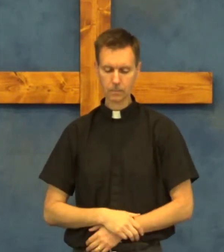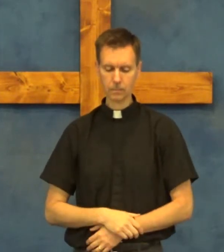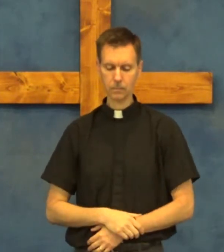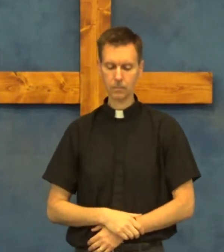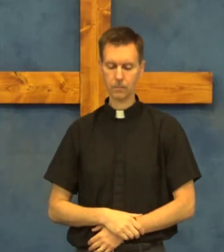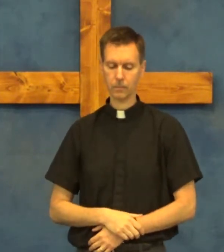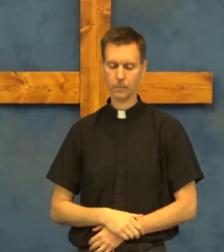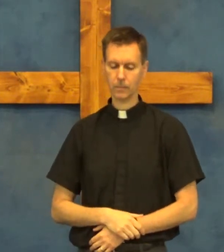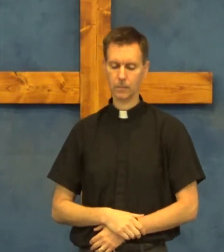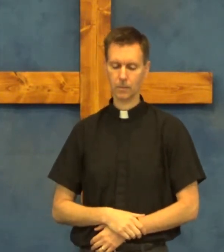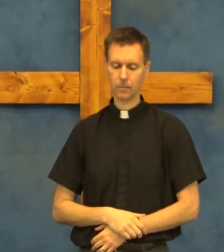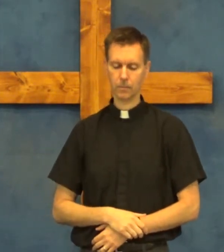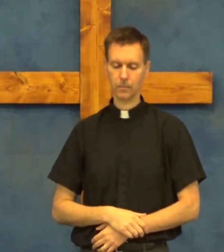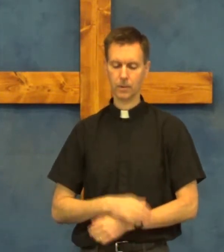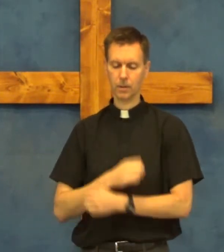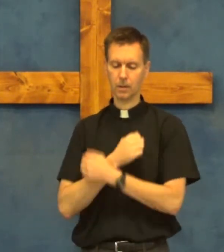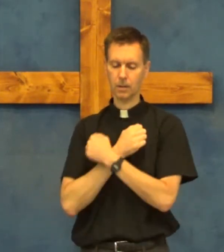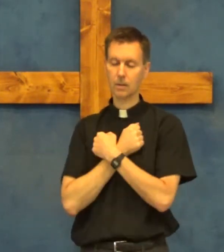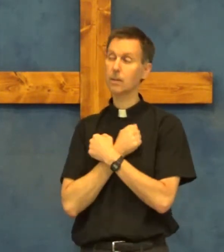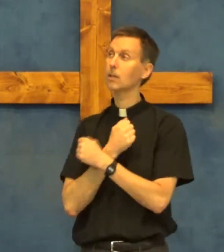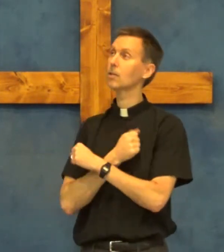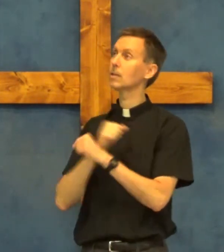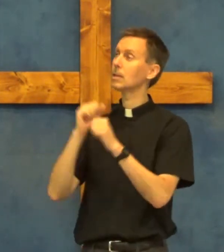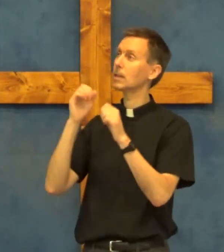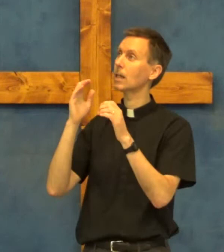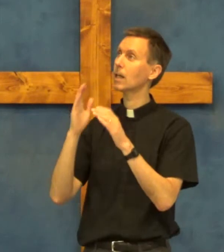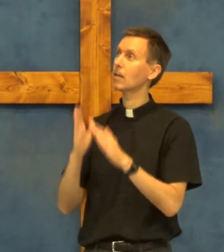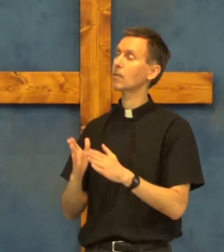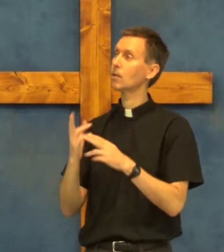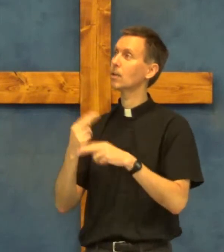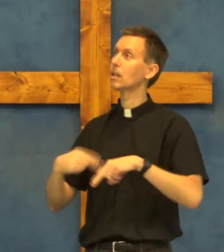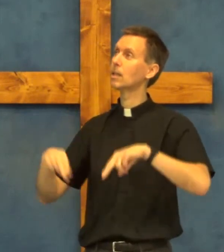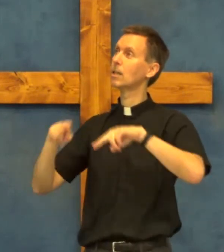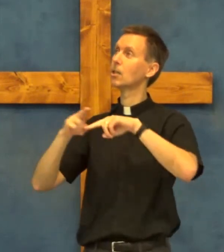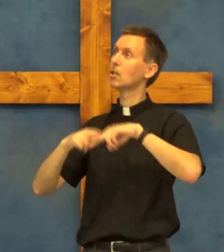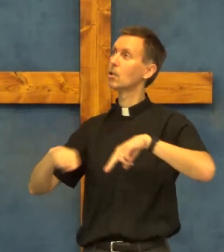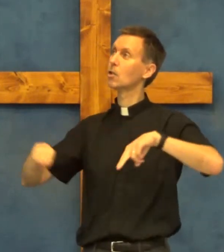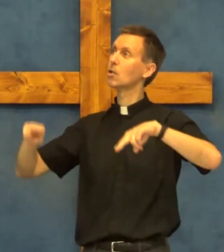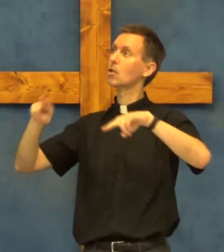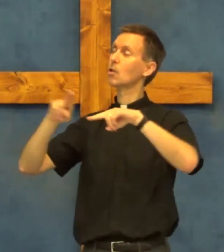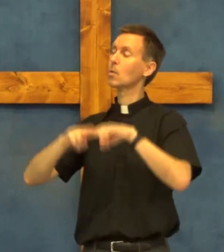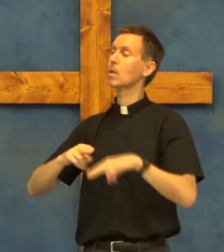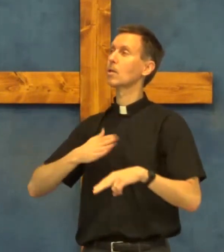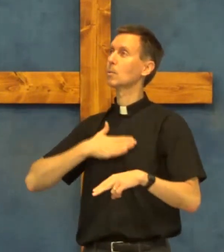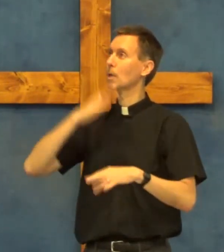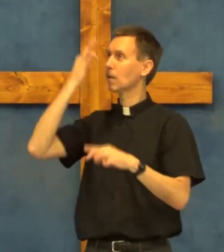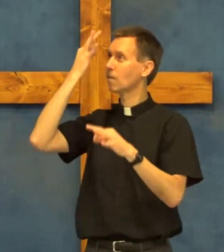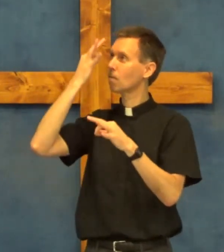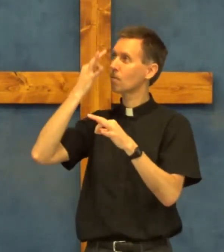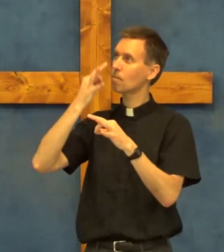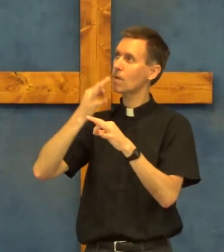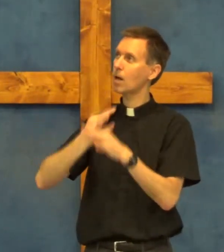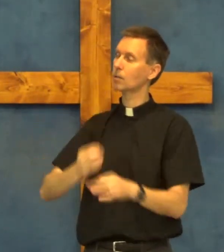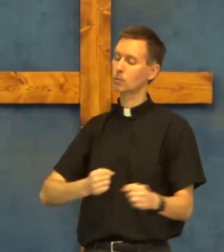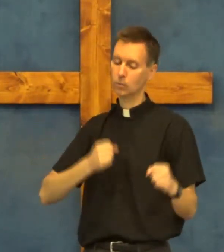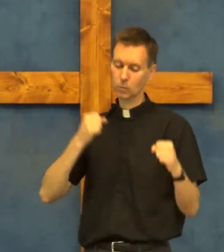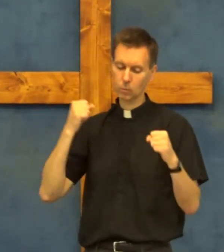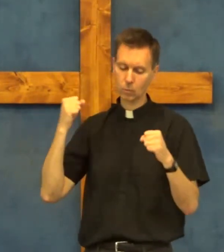increase my faith dear savior for satan